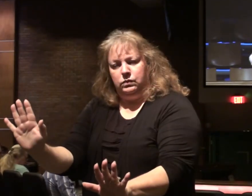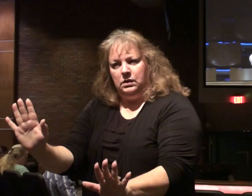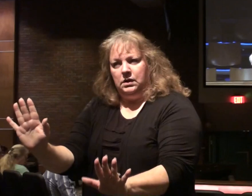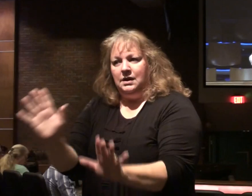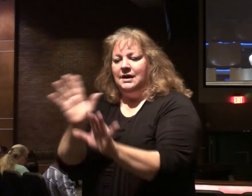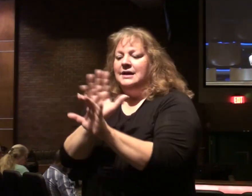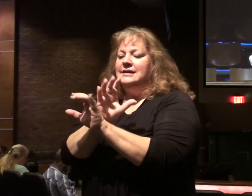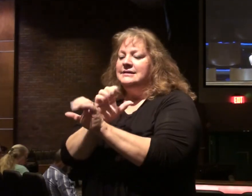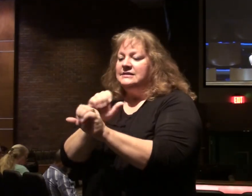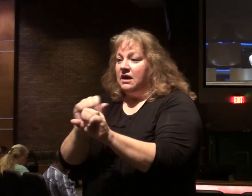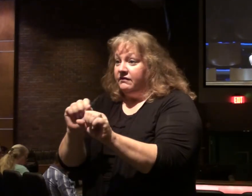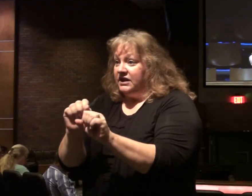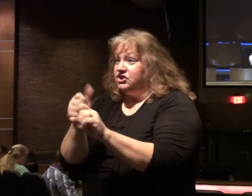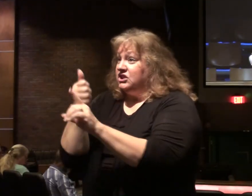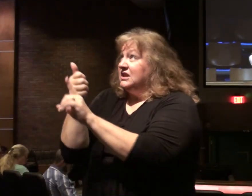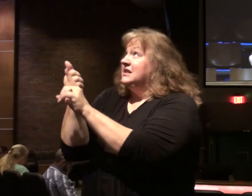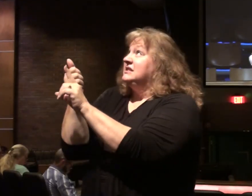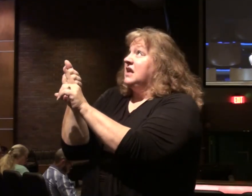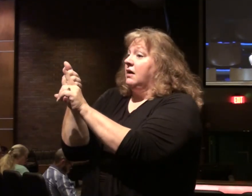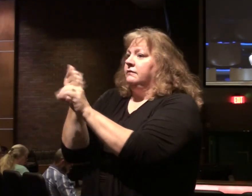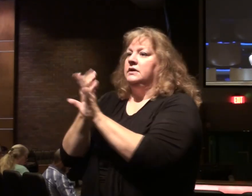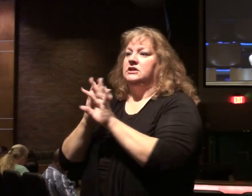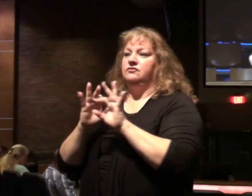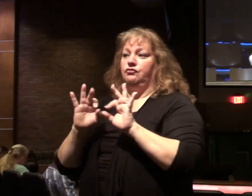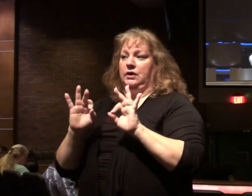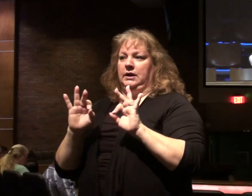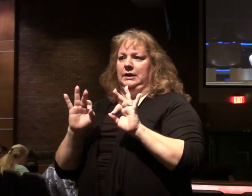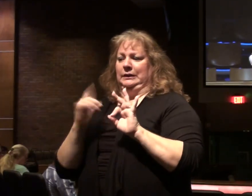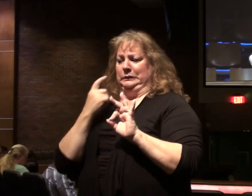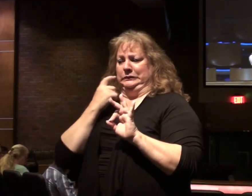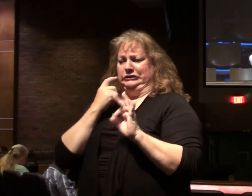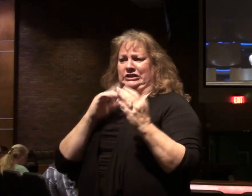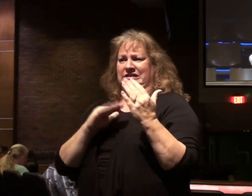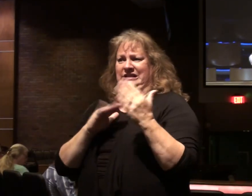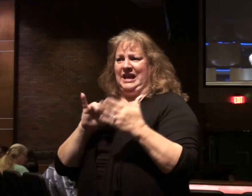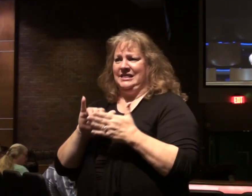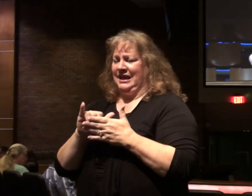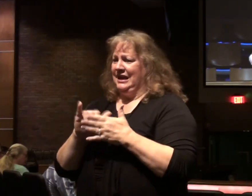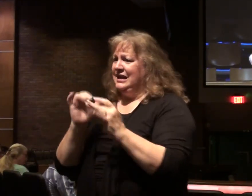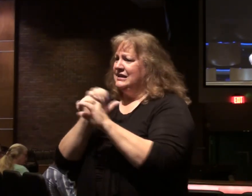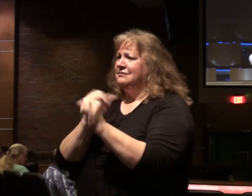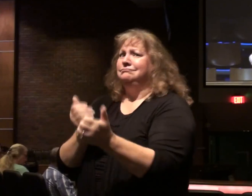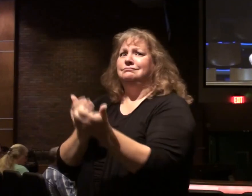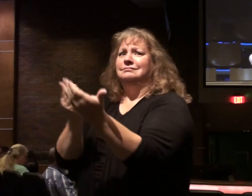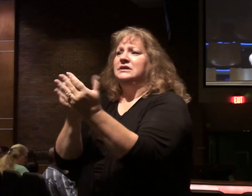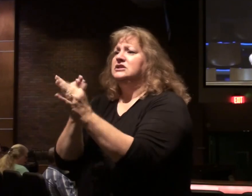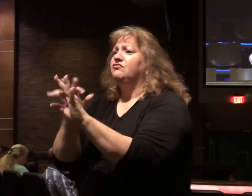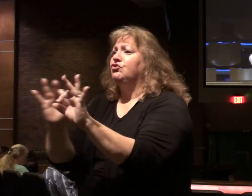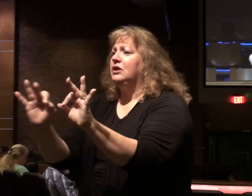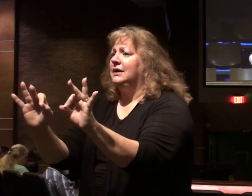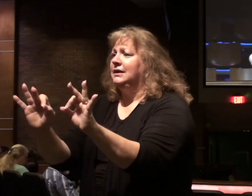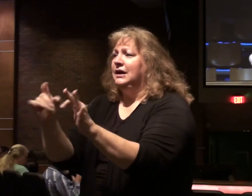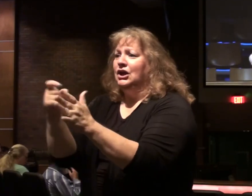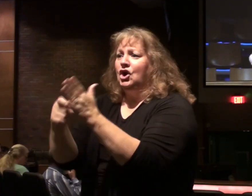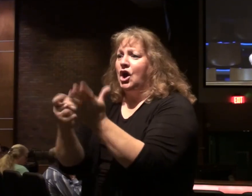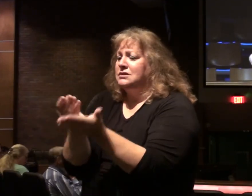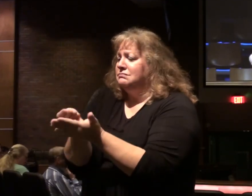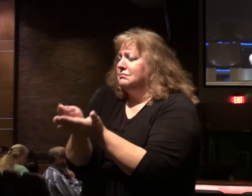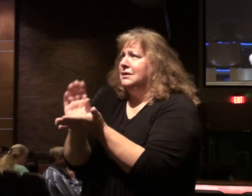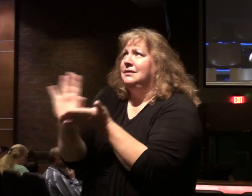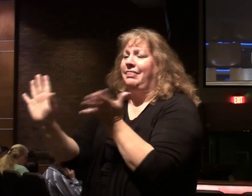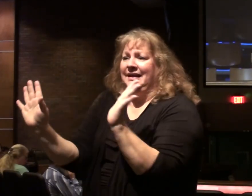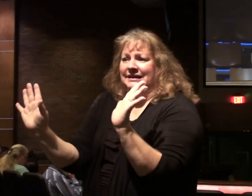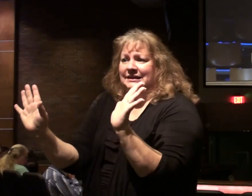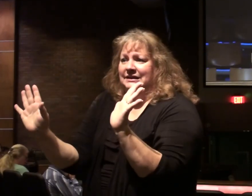Salvation is free. We just sing about that in a couple of songs. Salvation is free. Romans 6.23